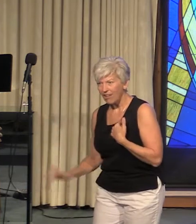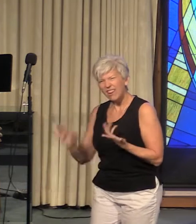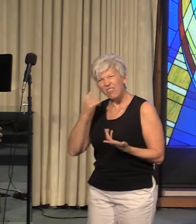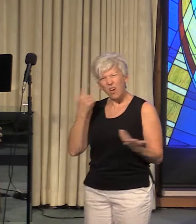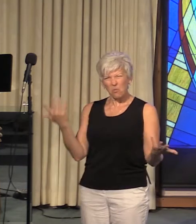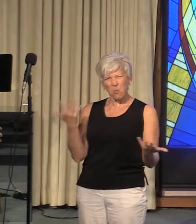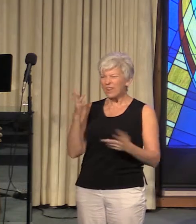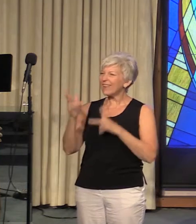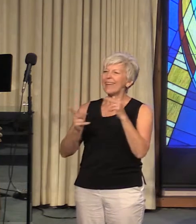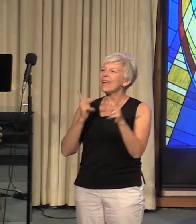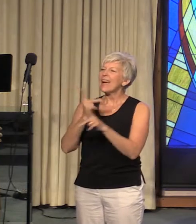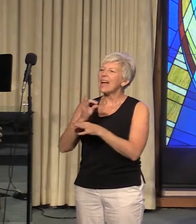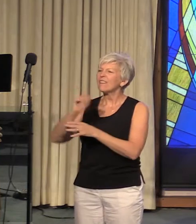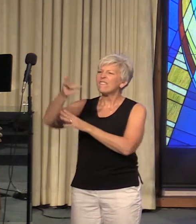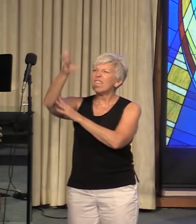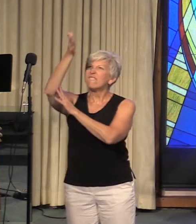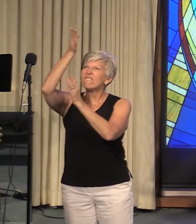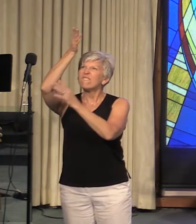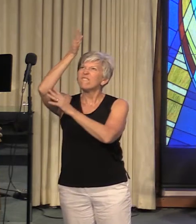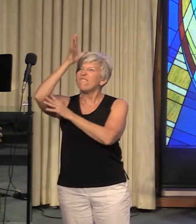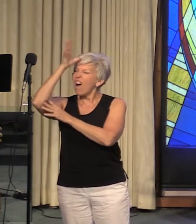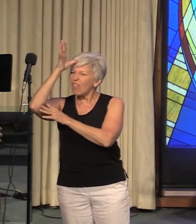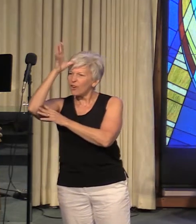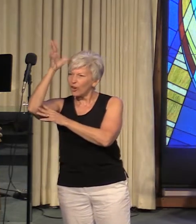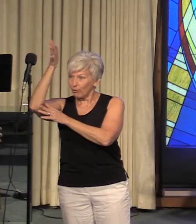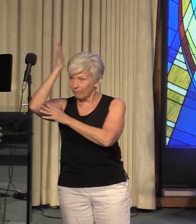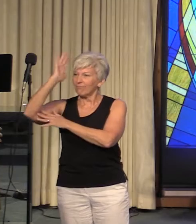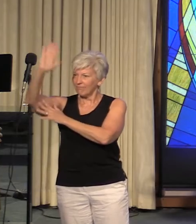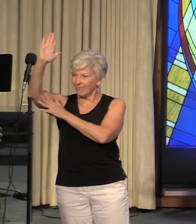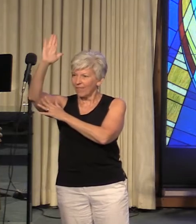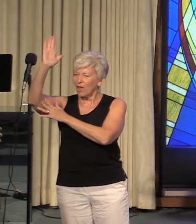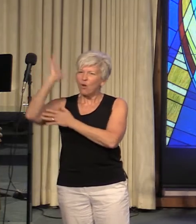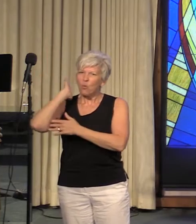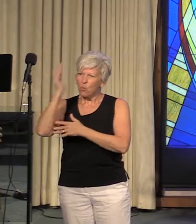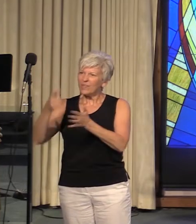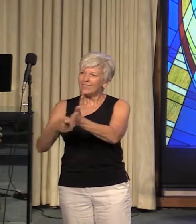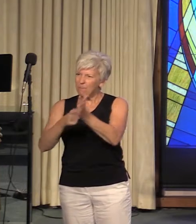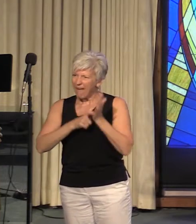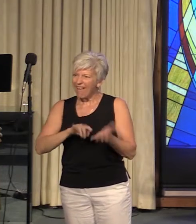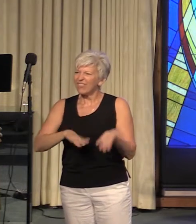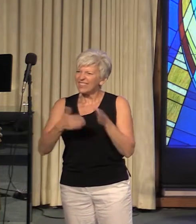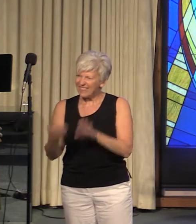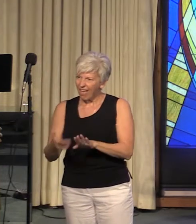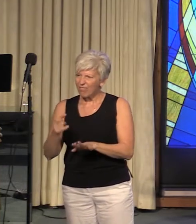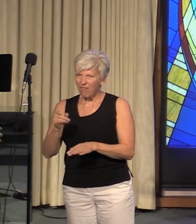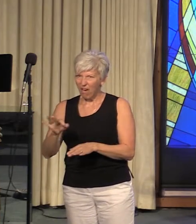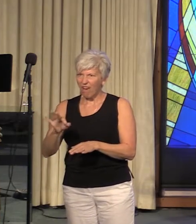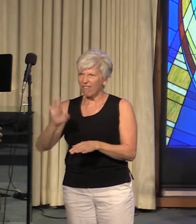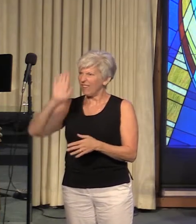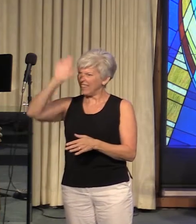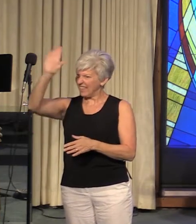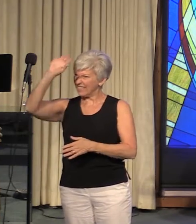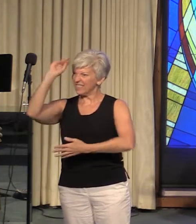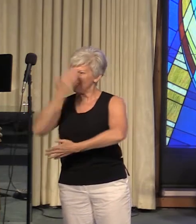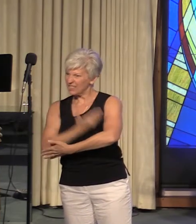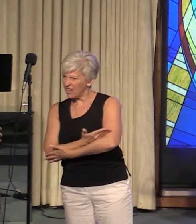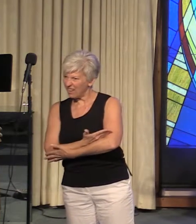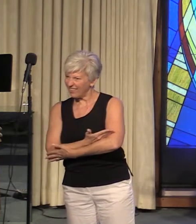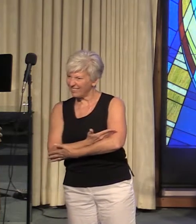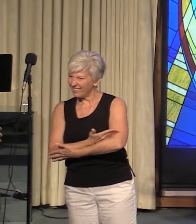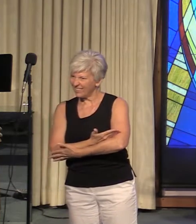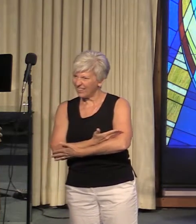to somehow make me okay, you know, to make that baby okay. What